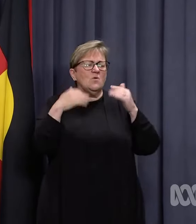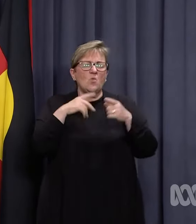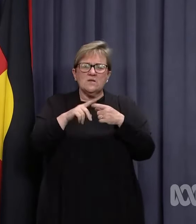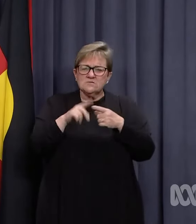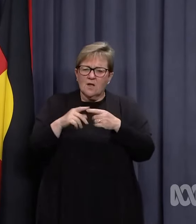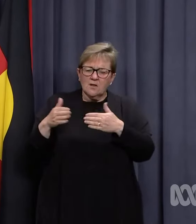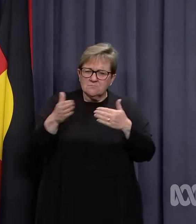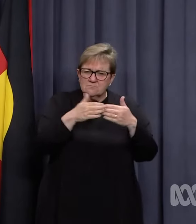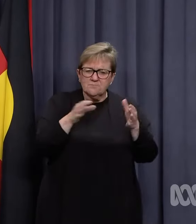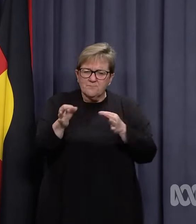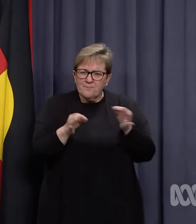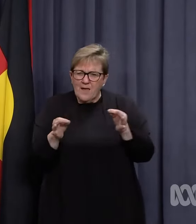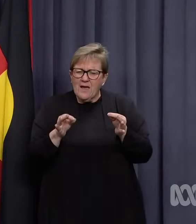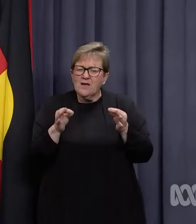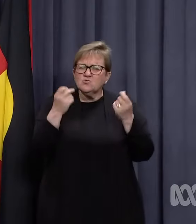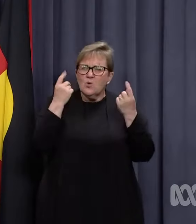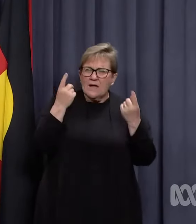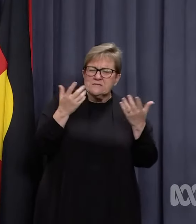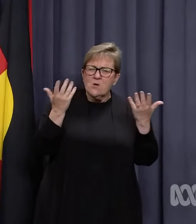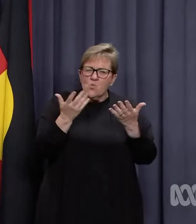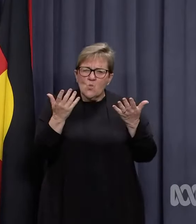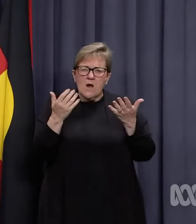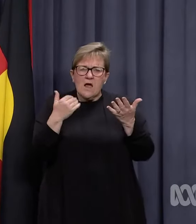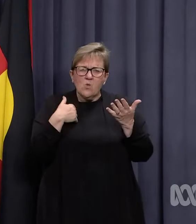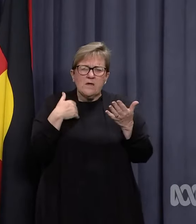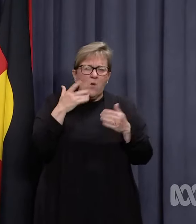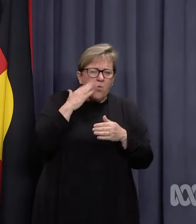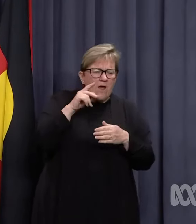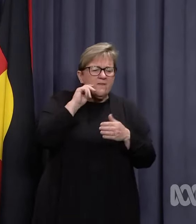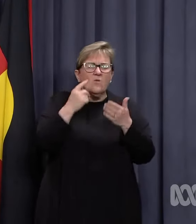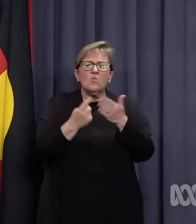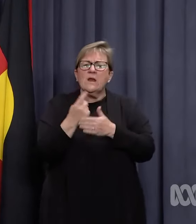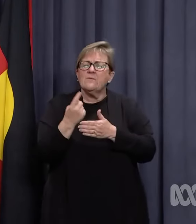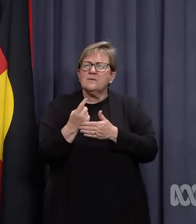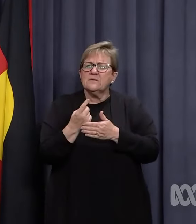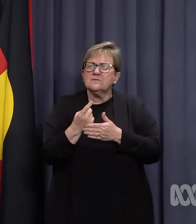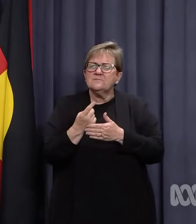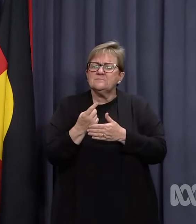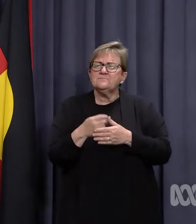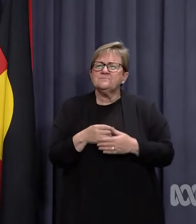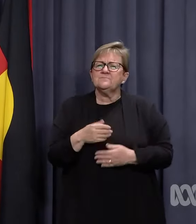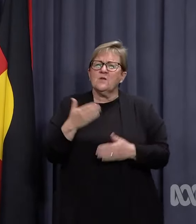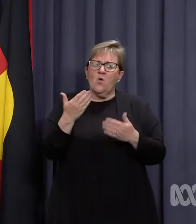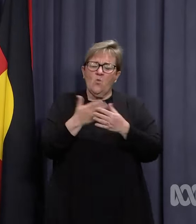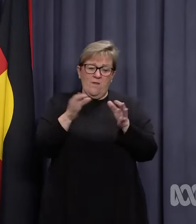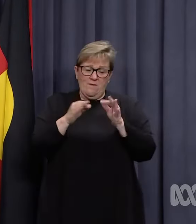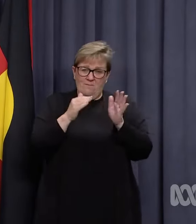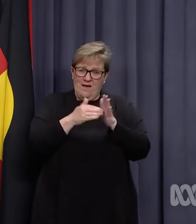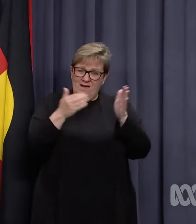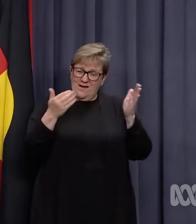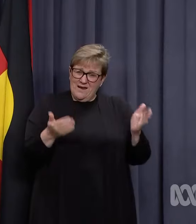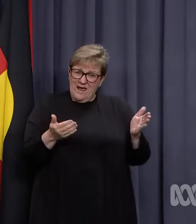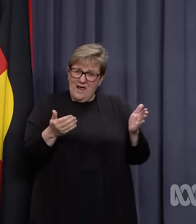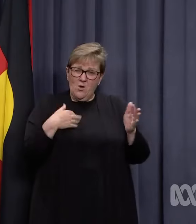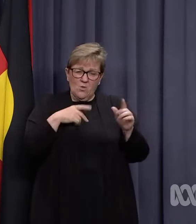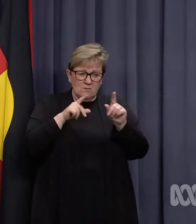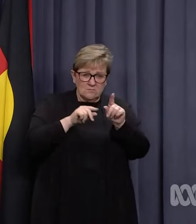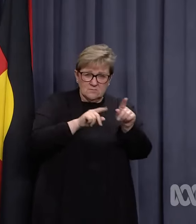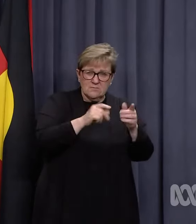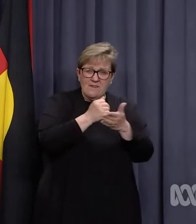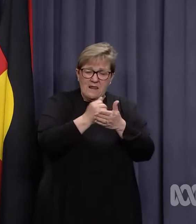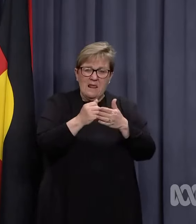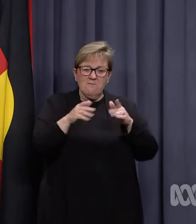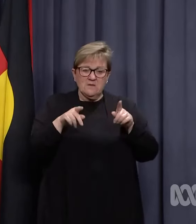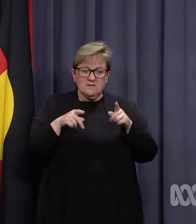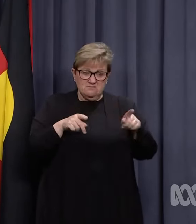completing the modelling, so we would understand where we would be and when. Based on the current modelling, we're tracking numbers. We're tracking